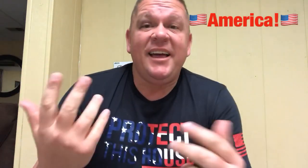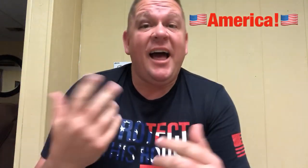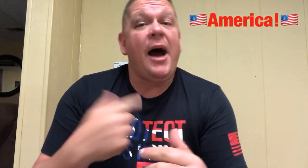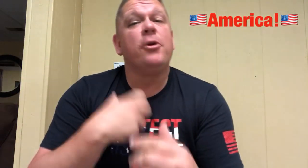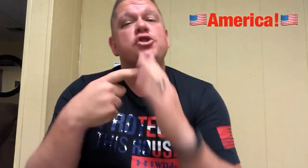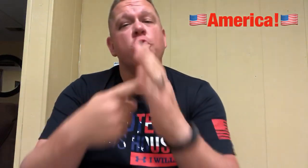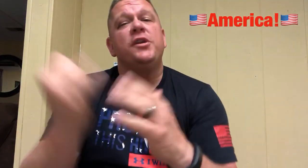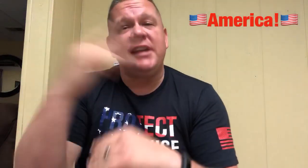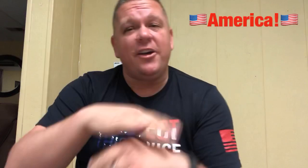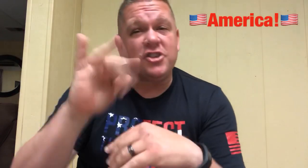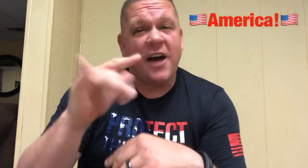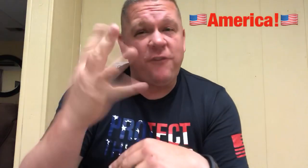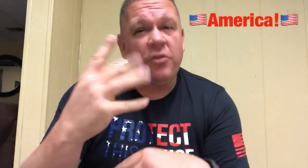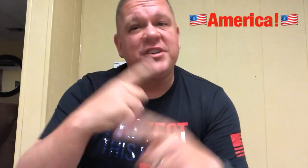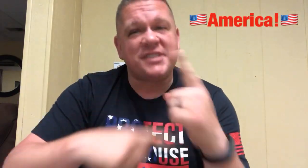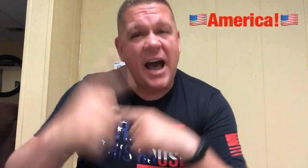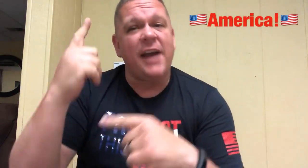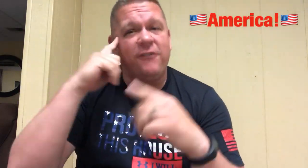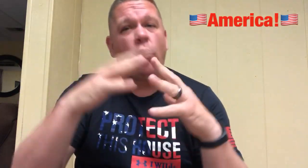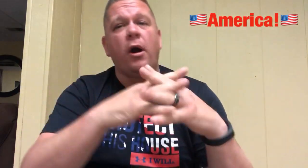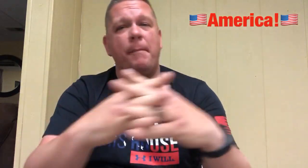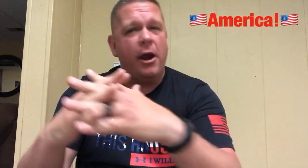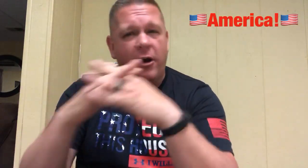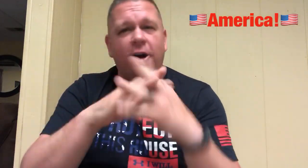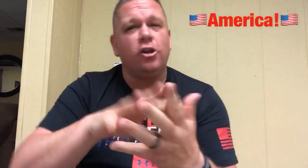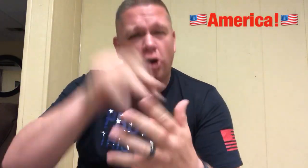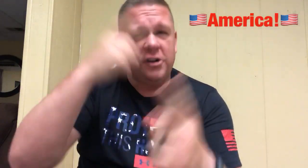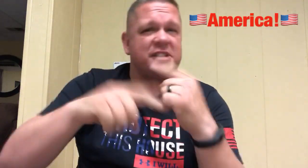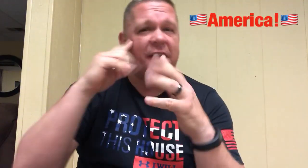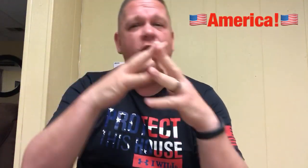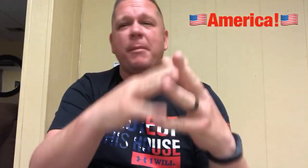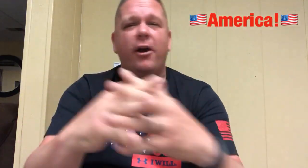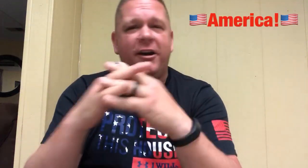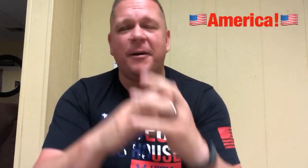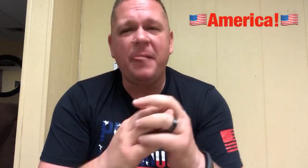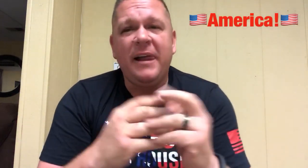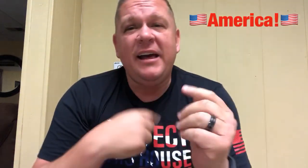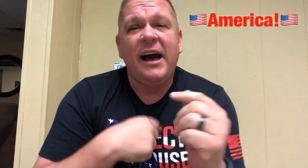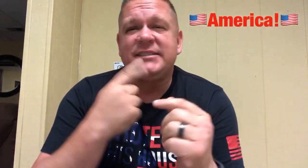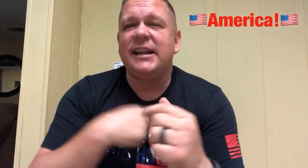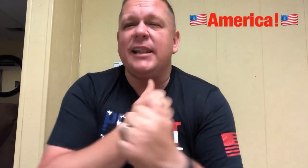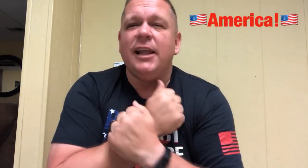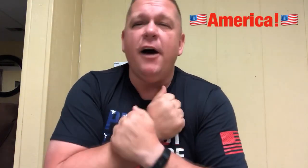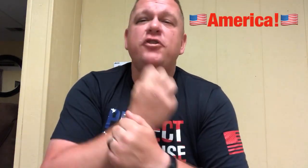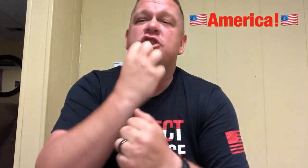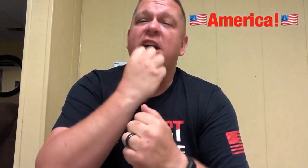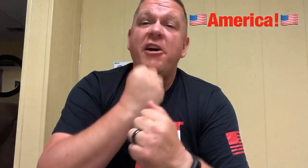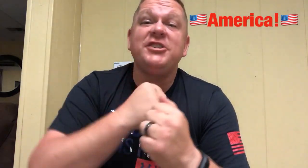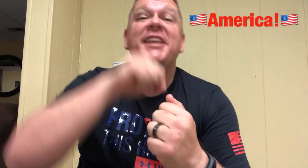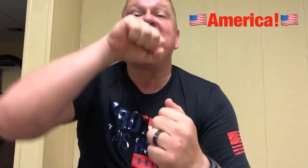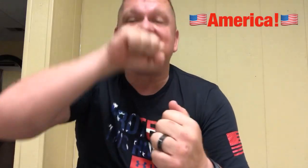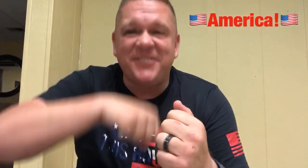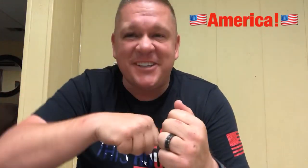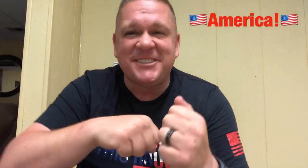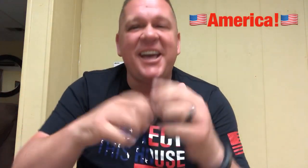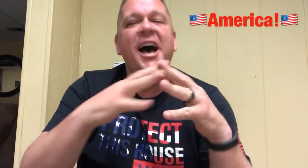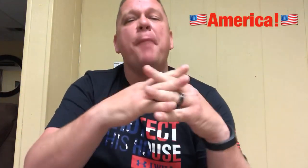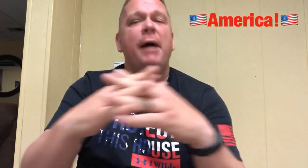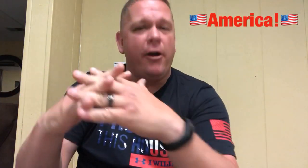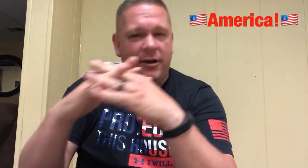I want to show you today on July 4th a sign for America. Learn the sign for America. I said I love, cherish, and kiss fist America.